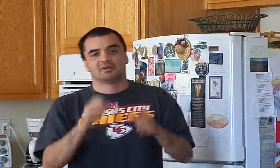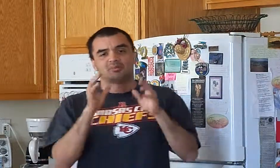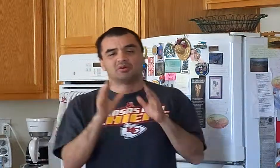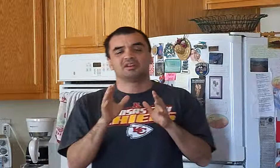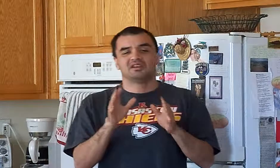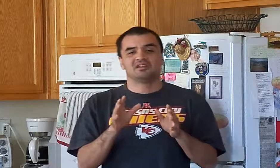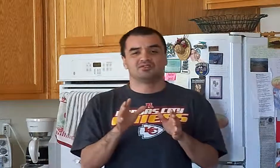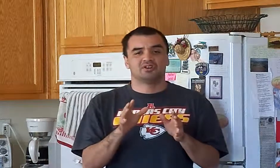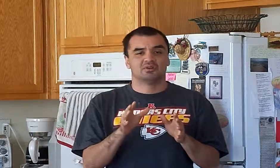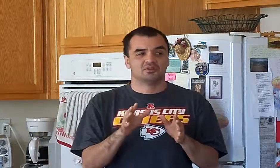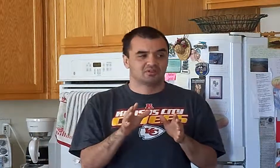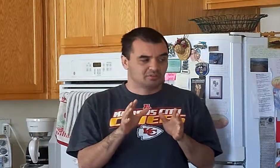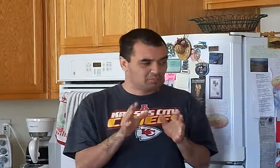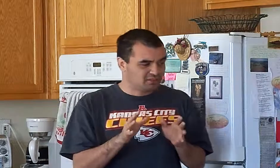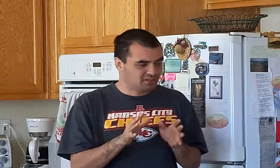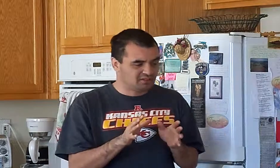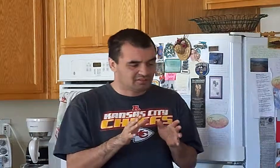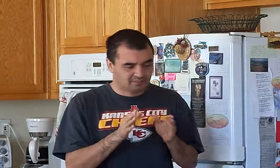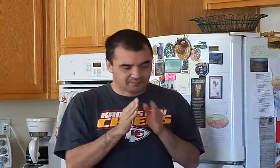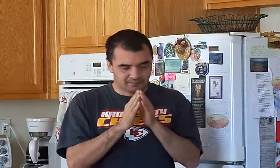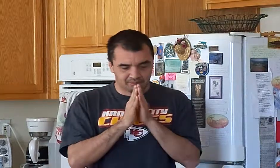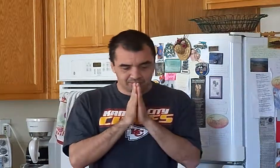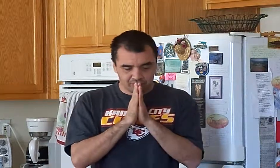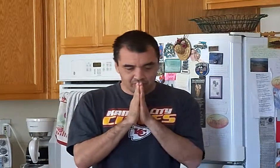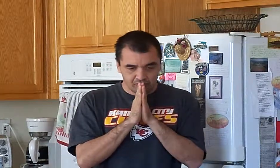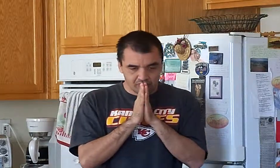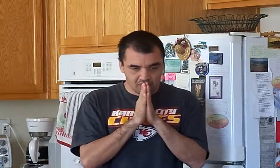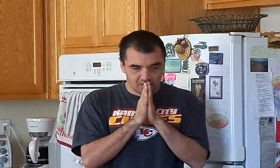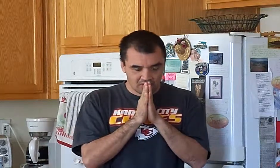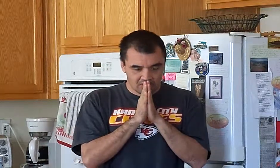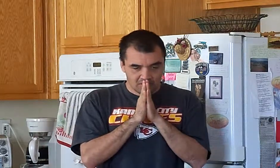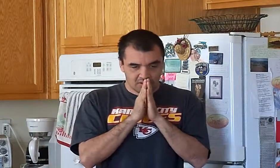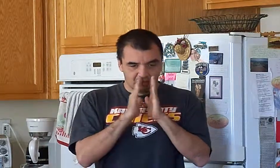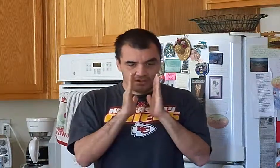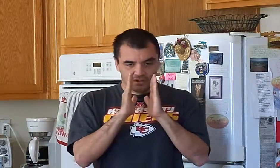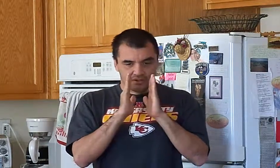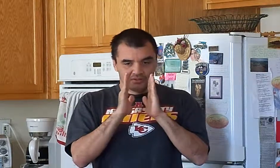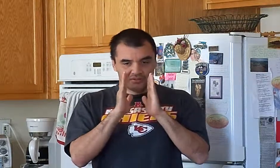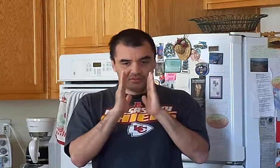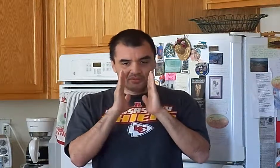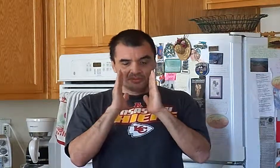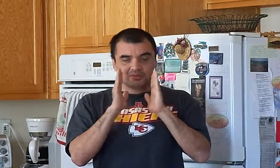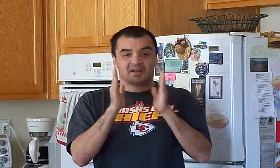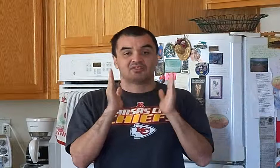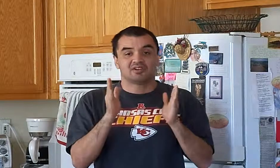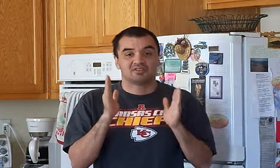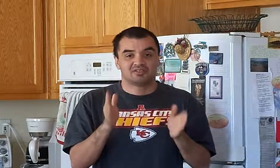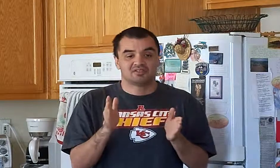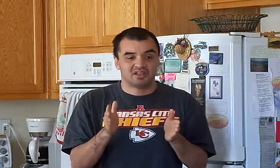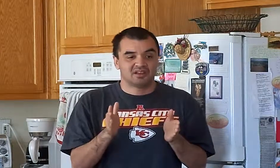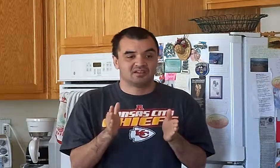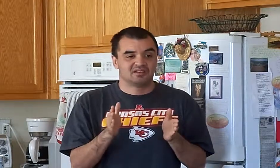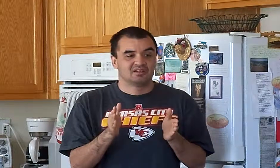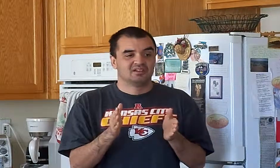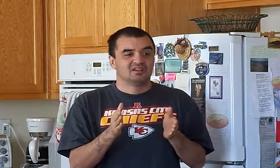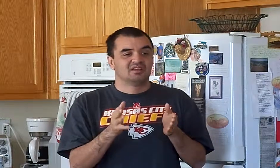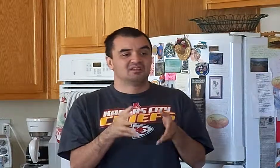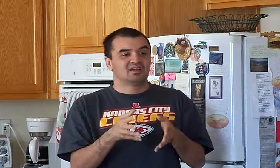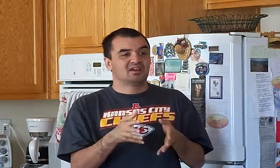the point is, folks, the point is, you know, what you have to understand is that